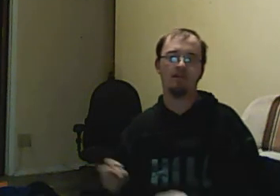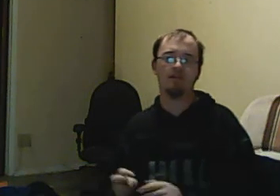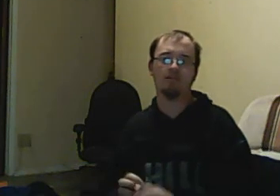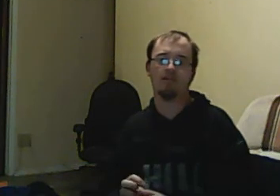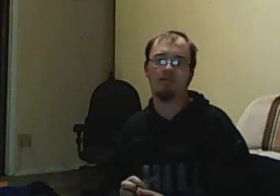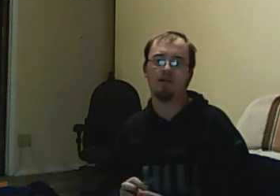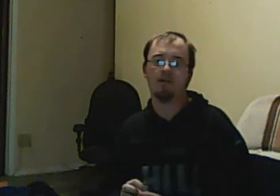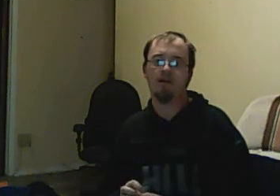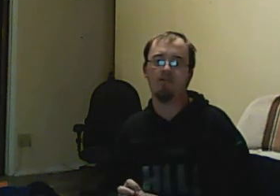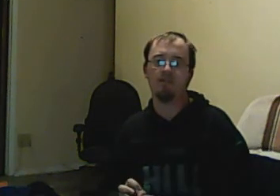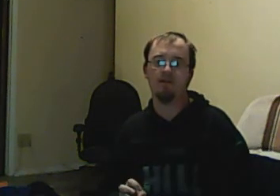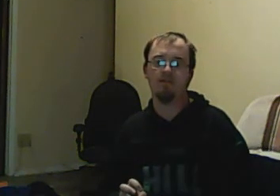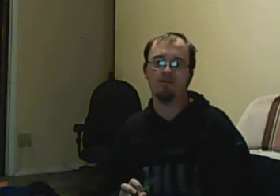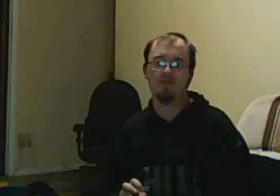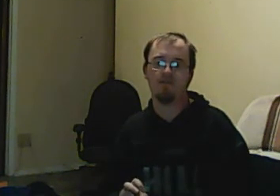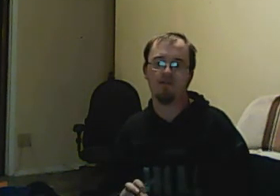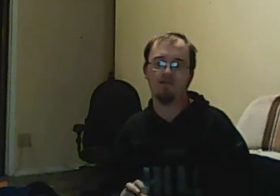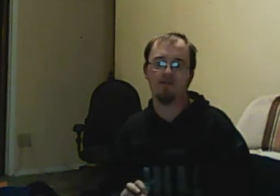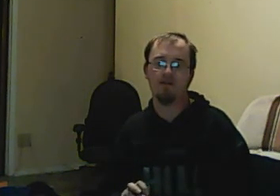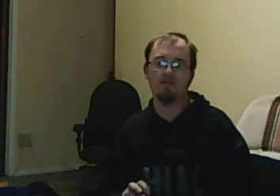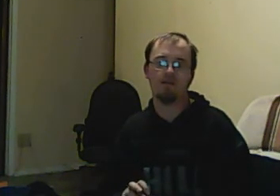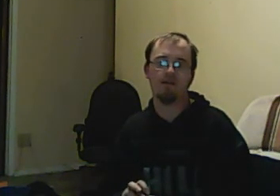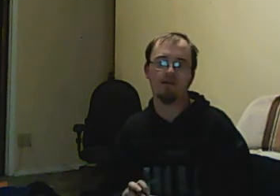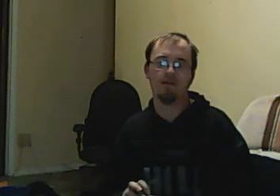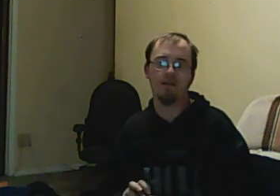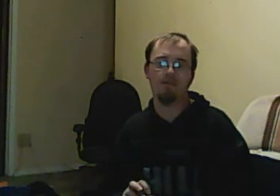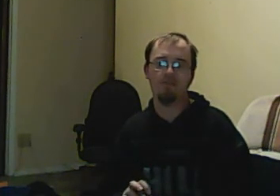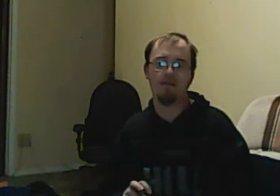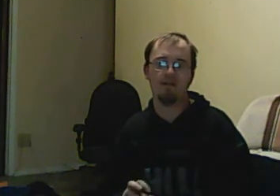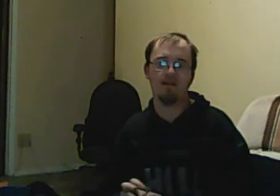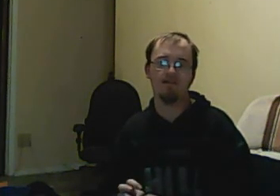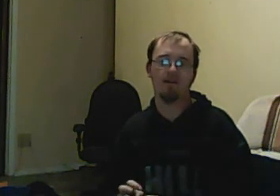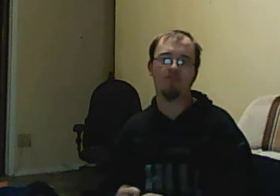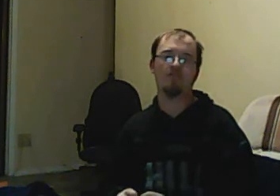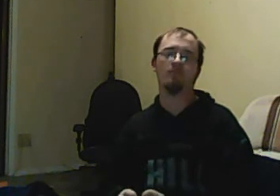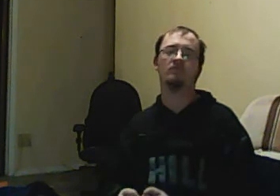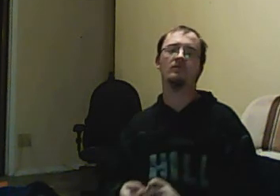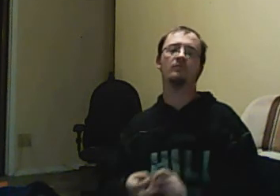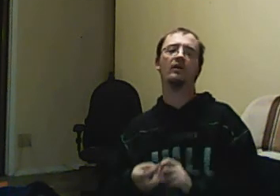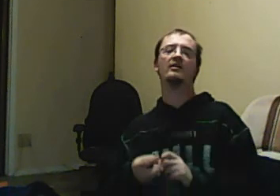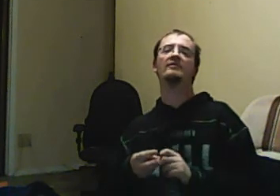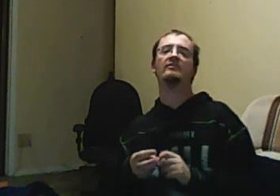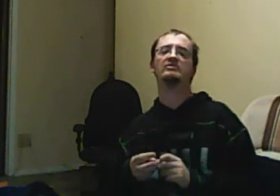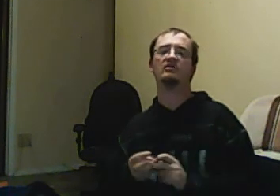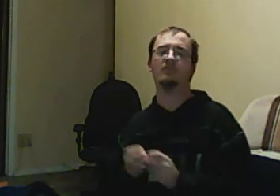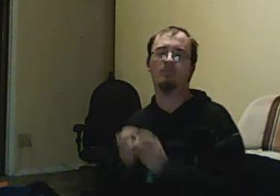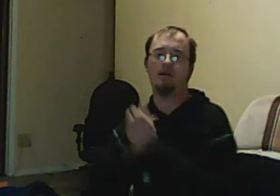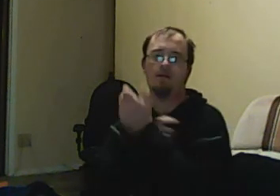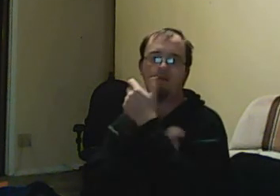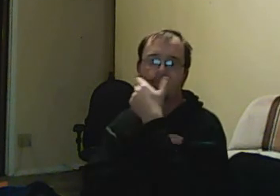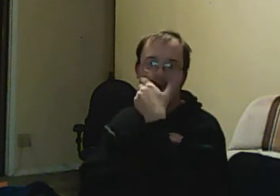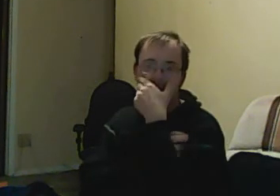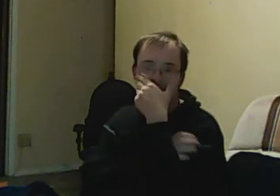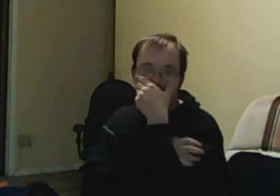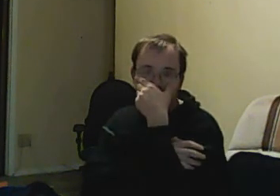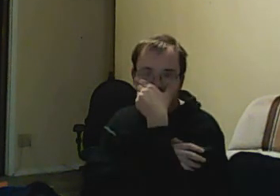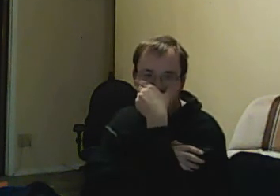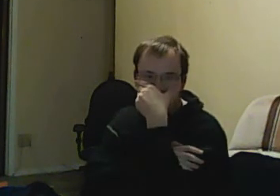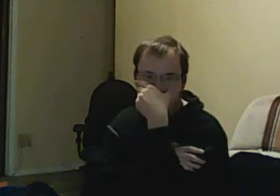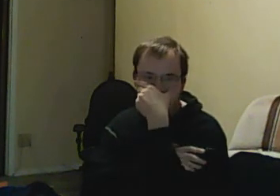arcs of the tenor of the series. Daniel Clark, it would mean that his character departed from the show temporarily. He